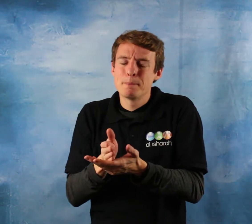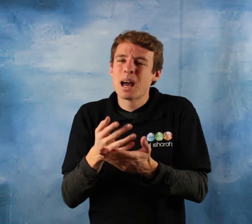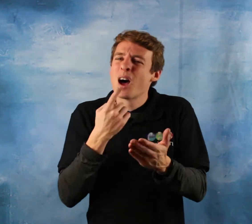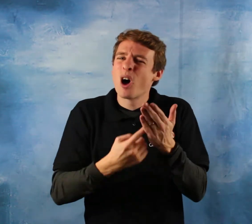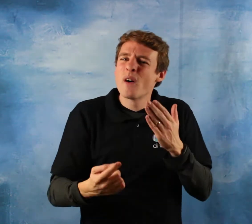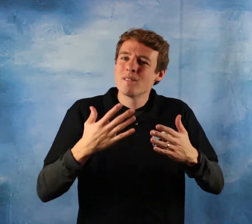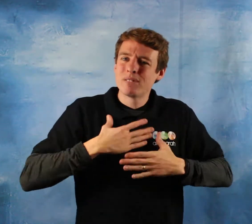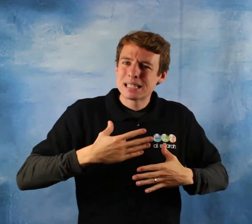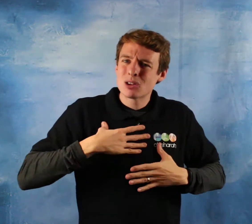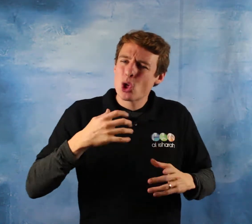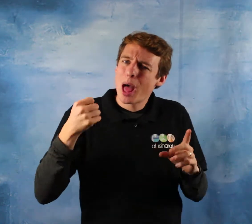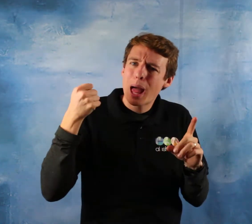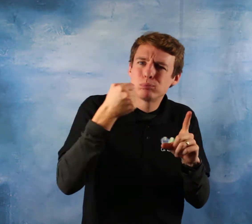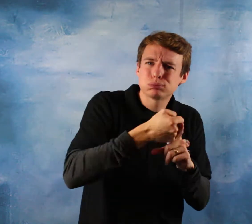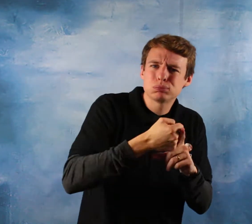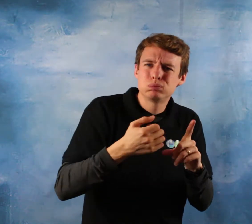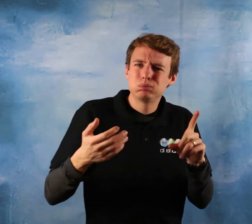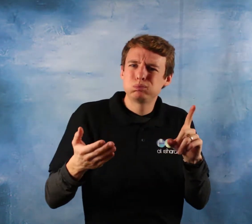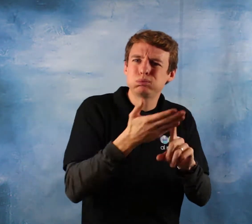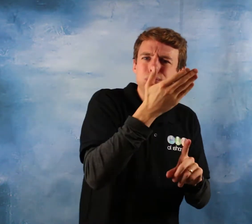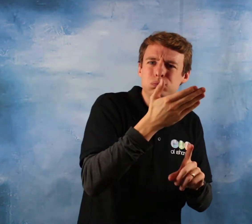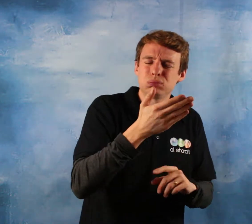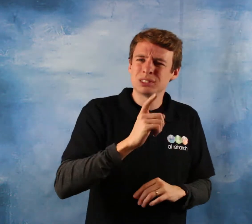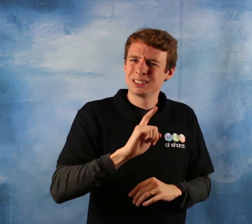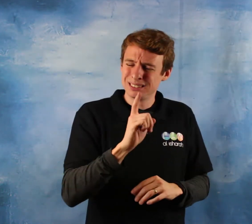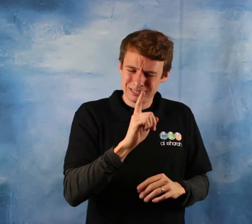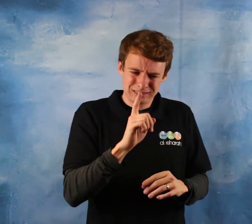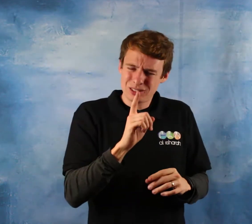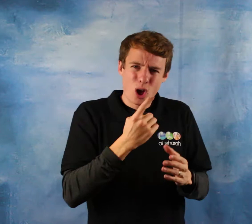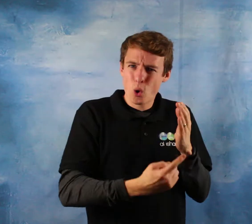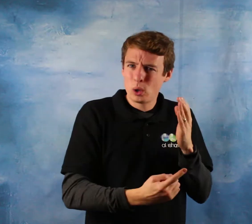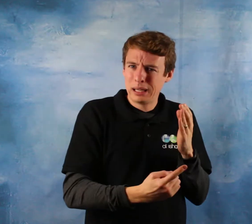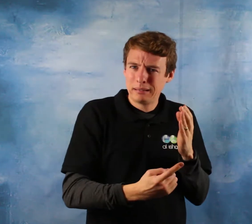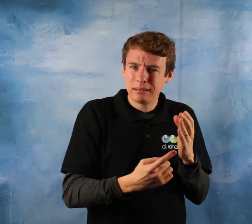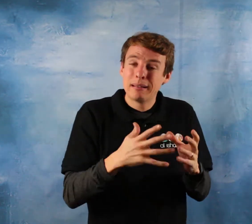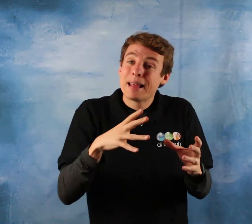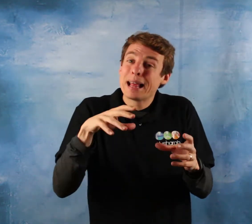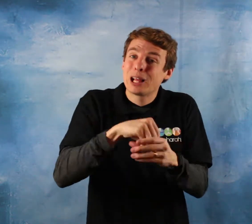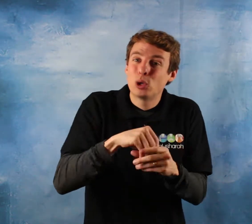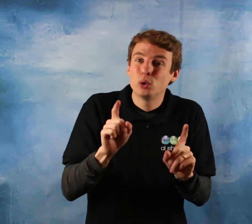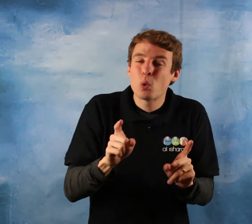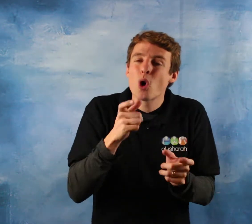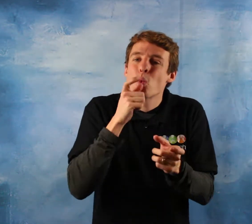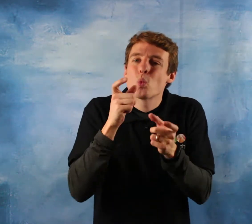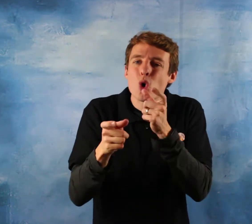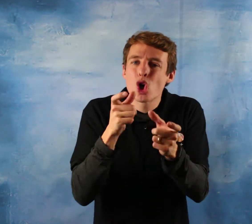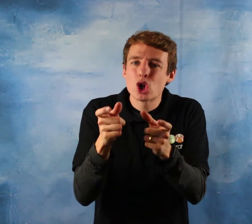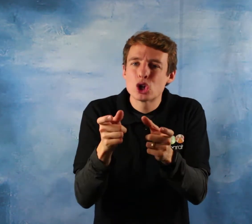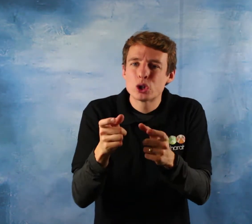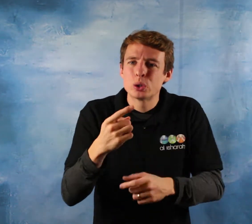psychological abuse to tell your wife you're fat you're ugly you're worthless you mean nothing to me